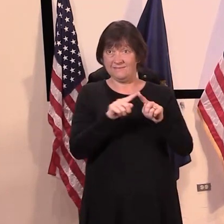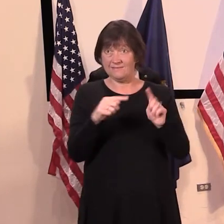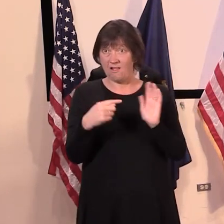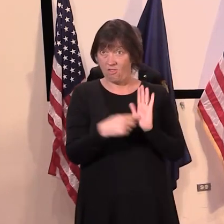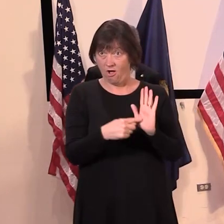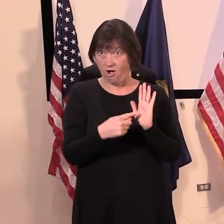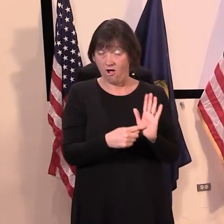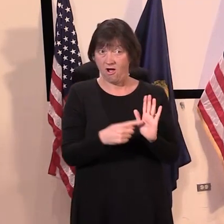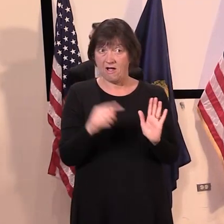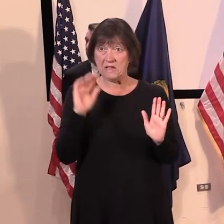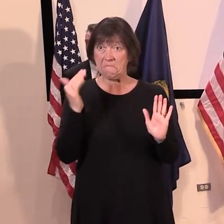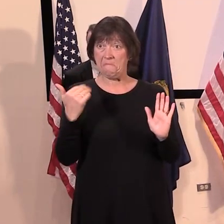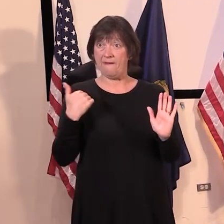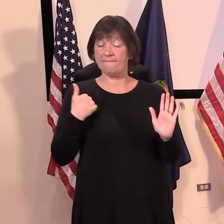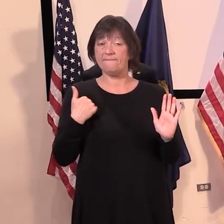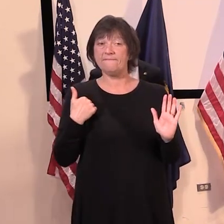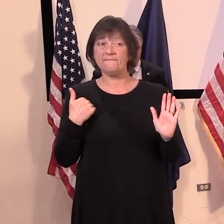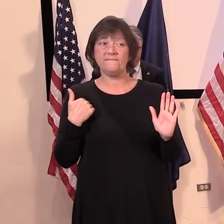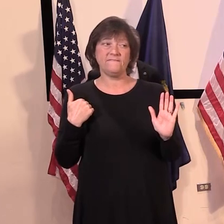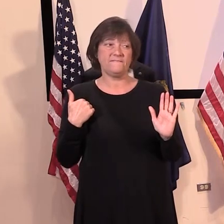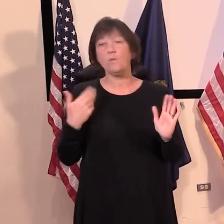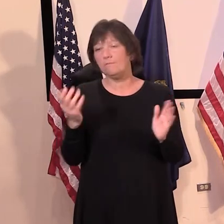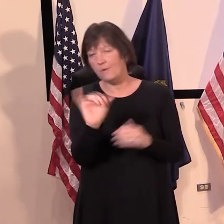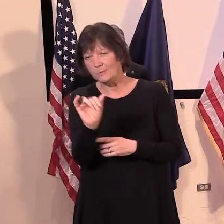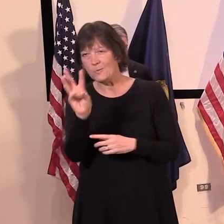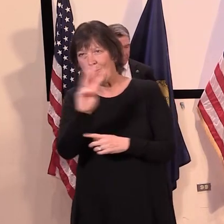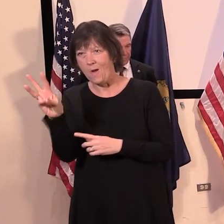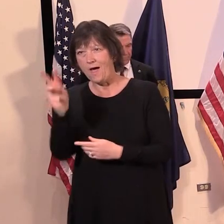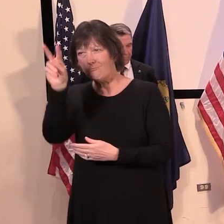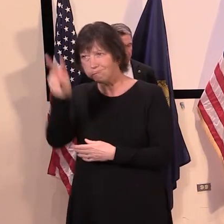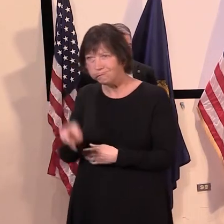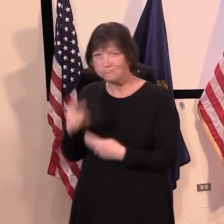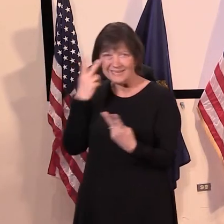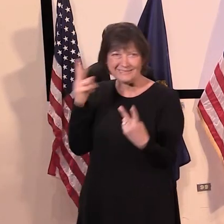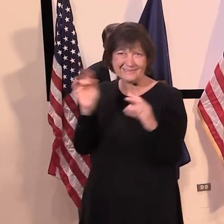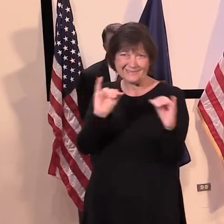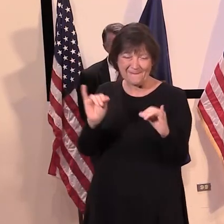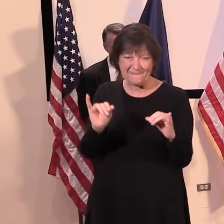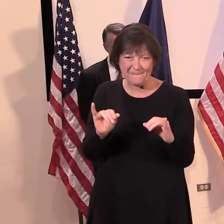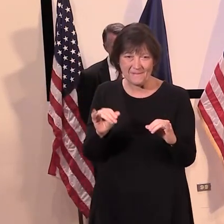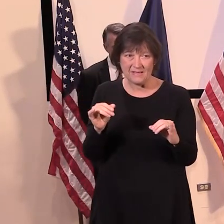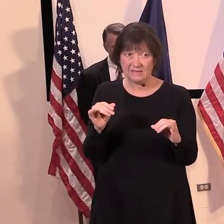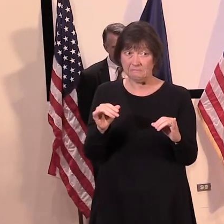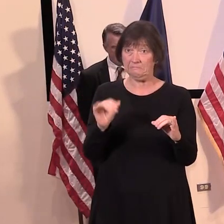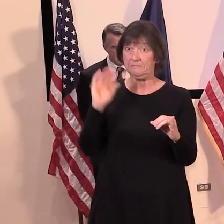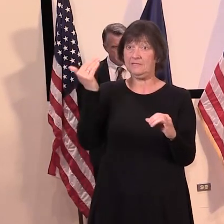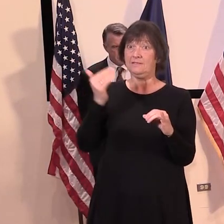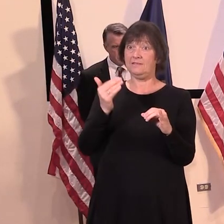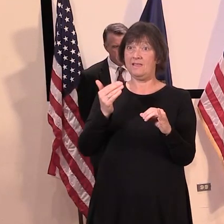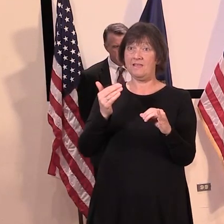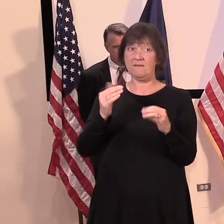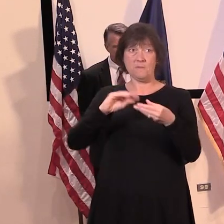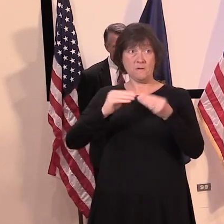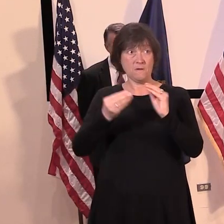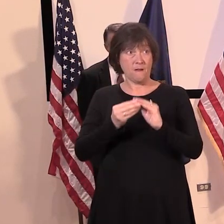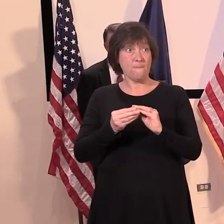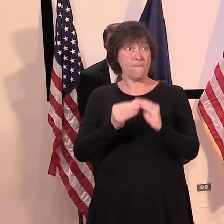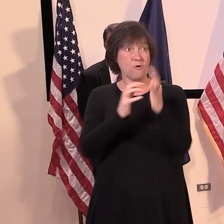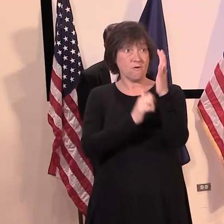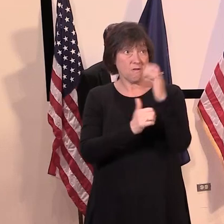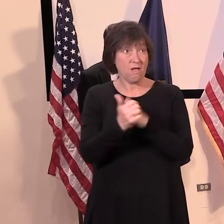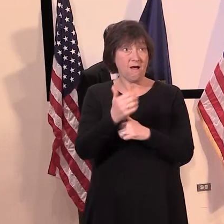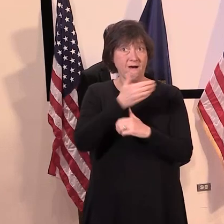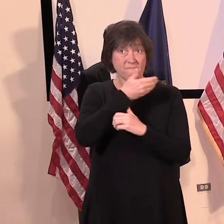we've had a, or as on the website, we've had a, uh, sufficient, um, amount of PPE. Now,